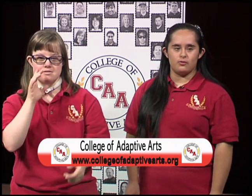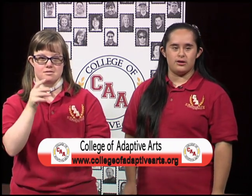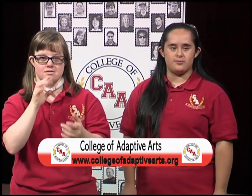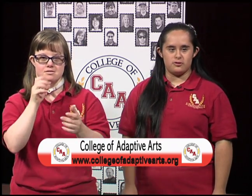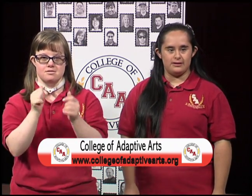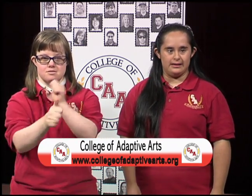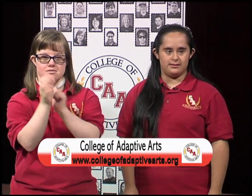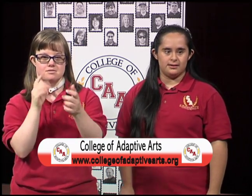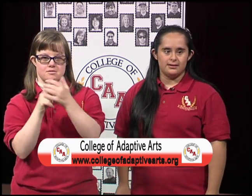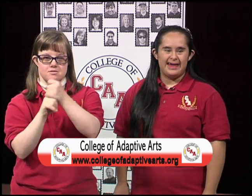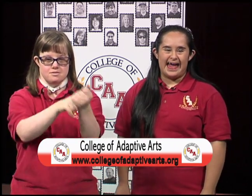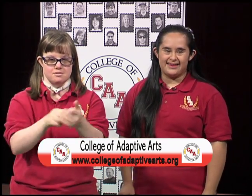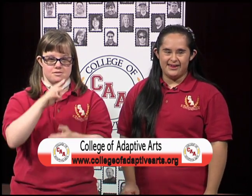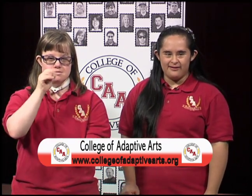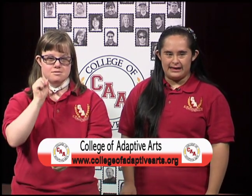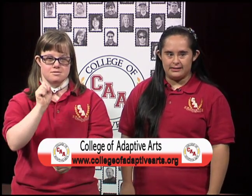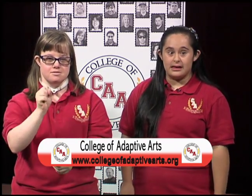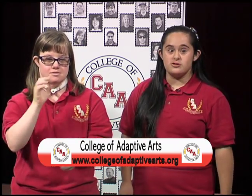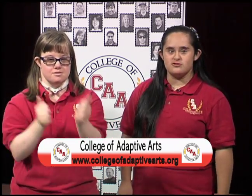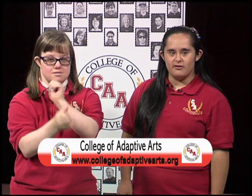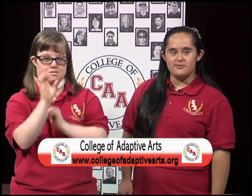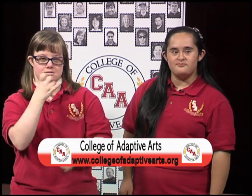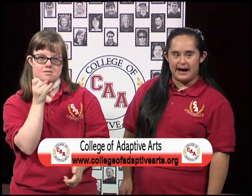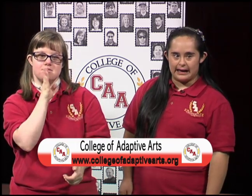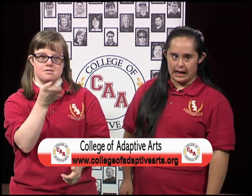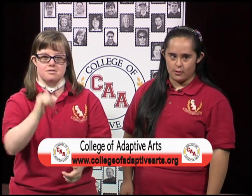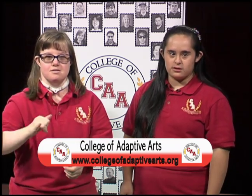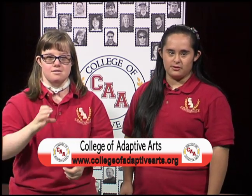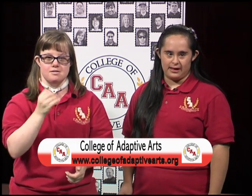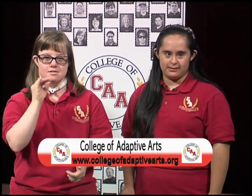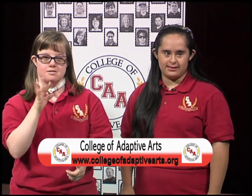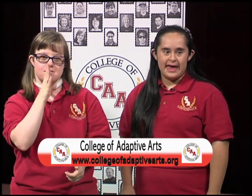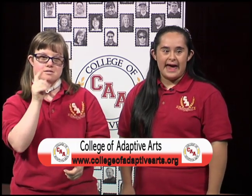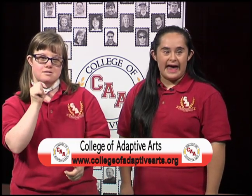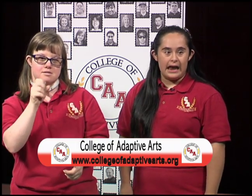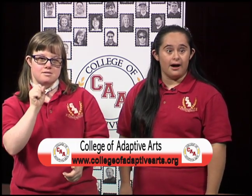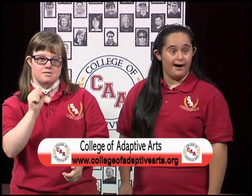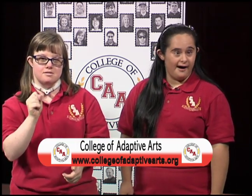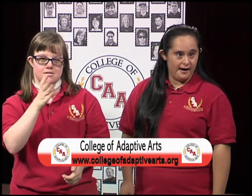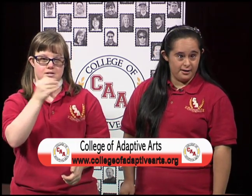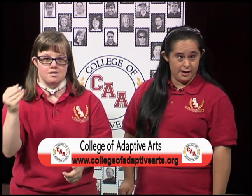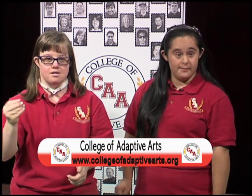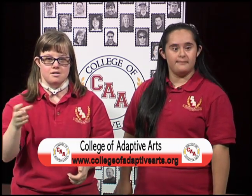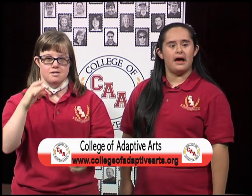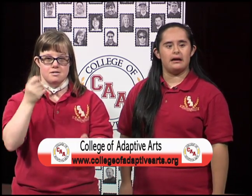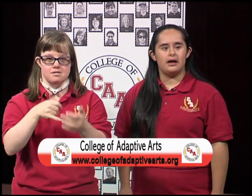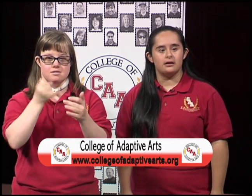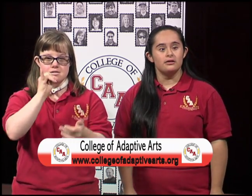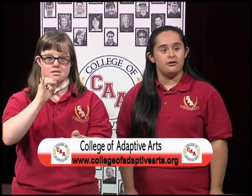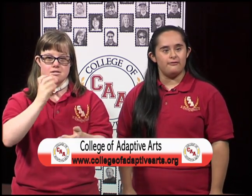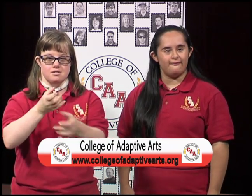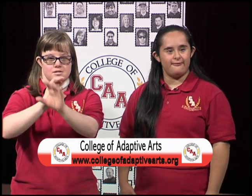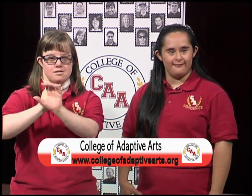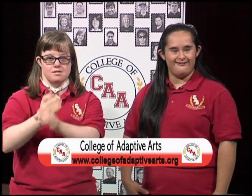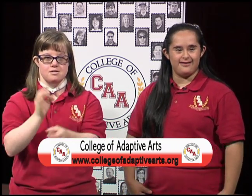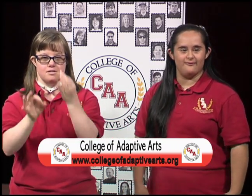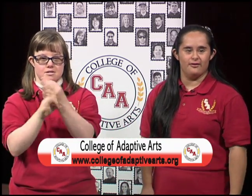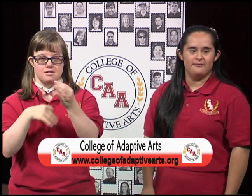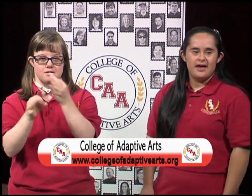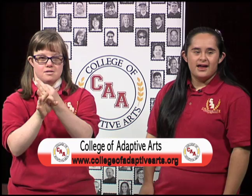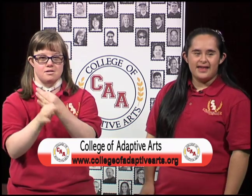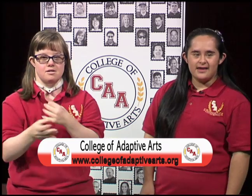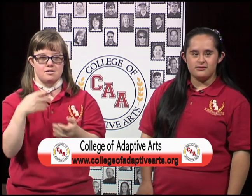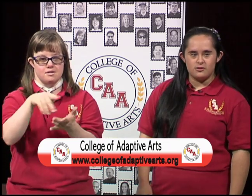adults with special needs, activities enjoyed by our students, and alumni include film